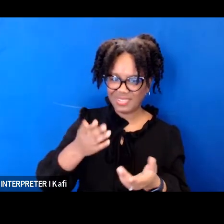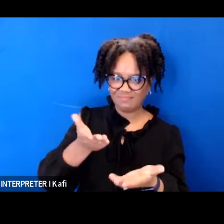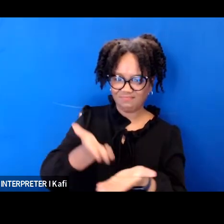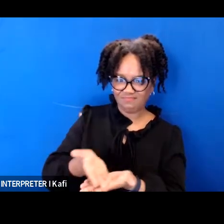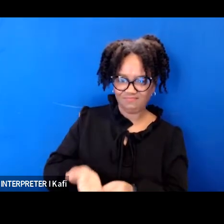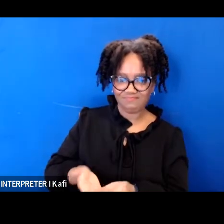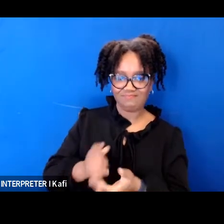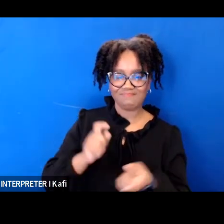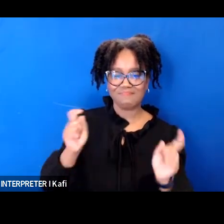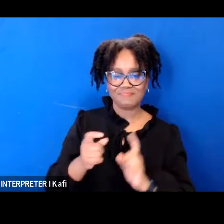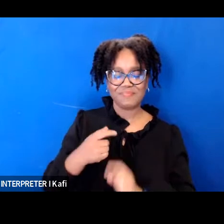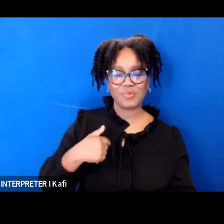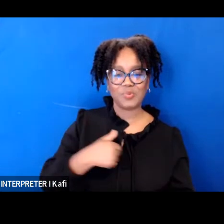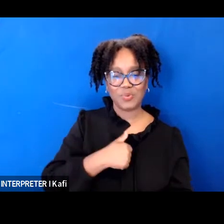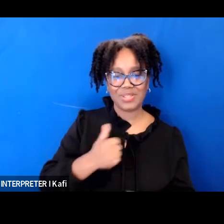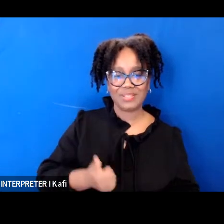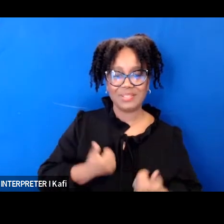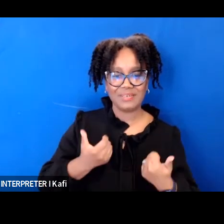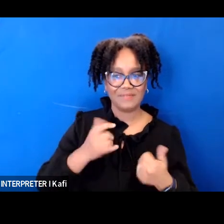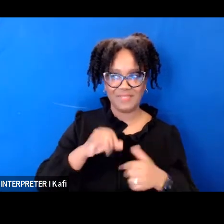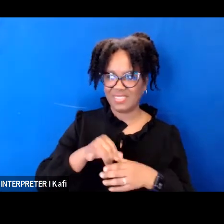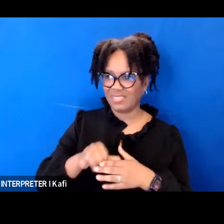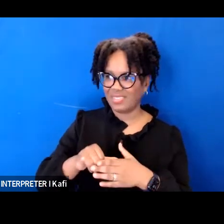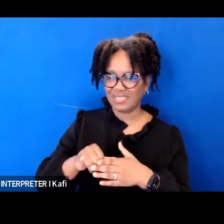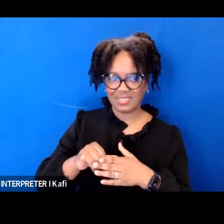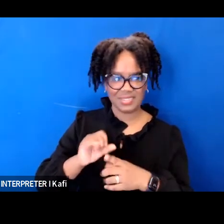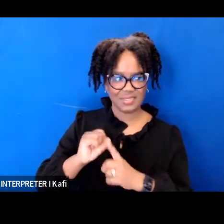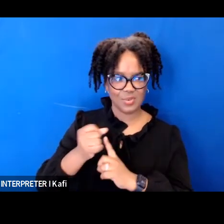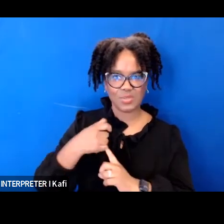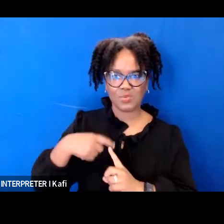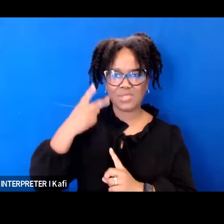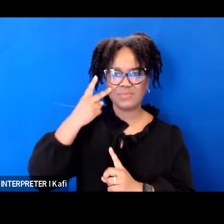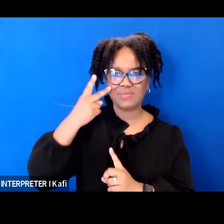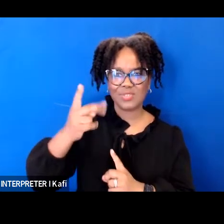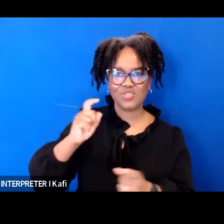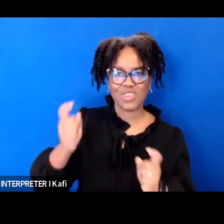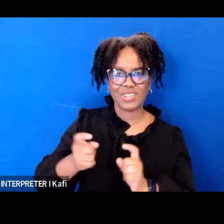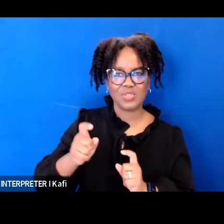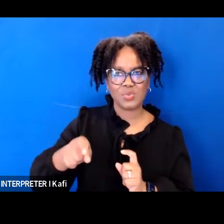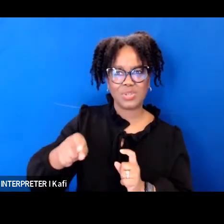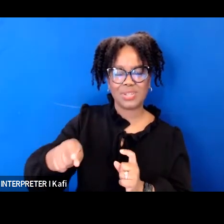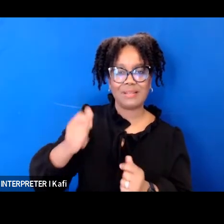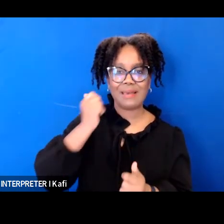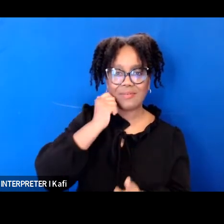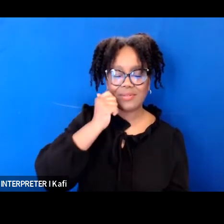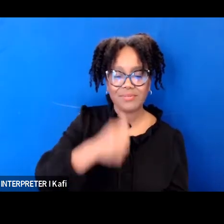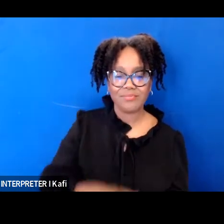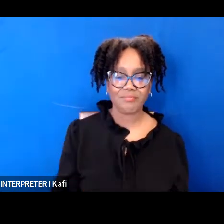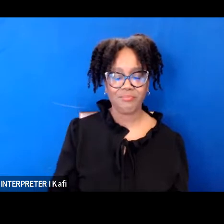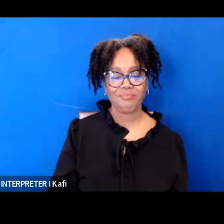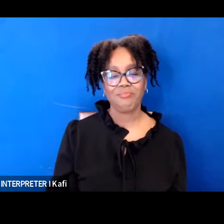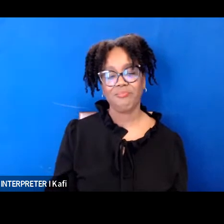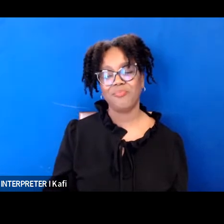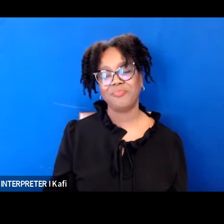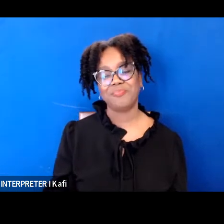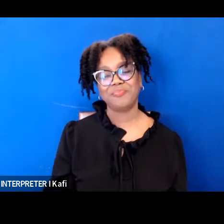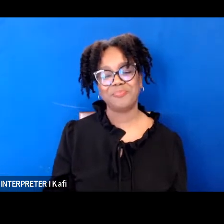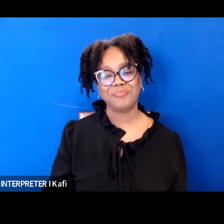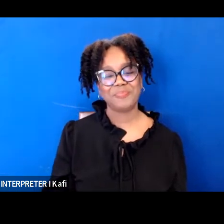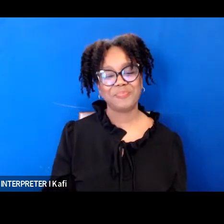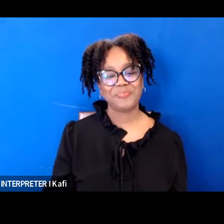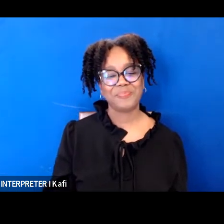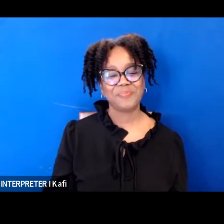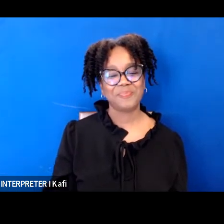incredibly important points so last but absolutely not least we're really excited to